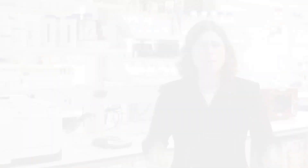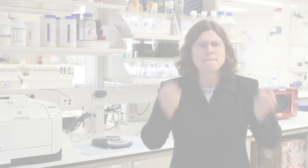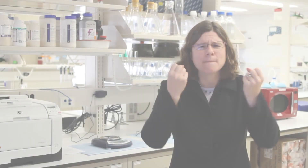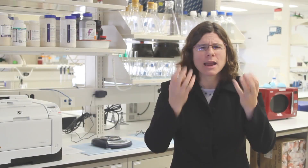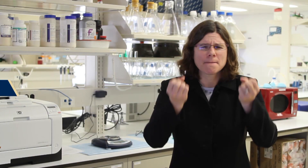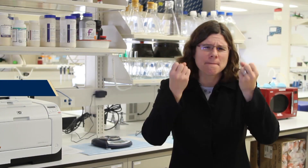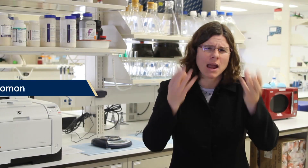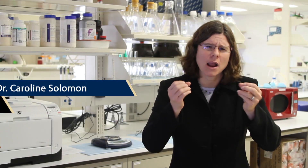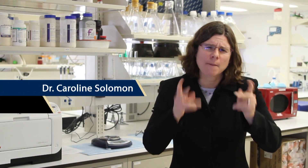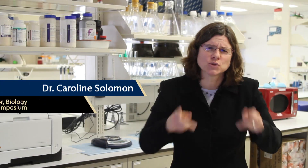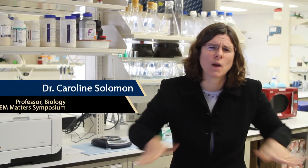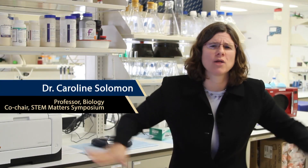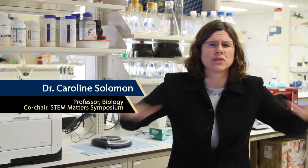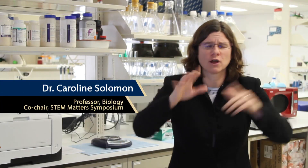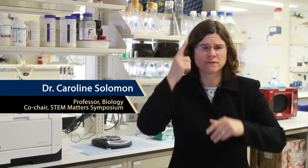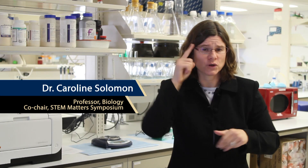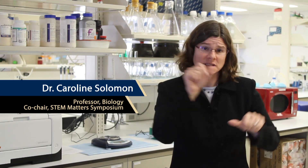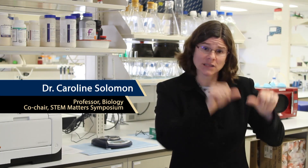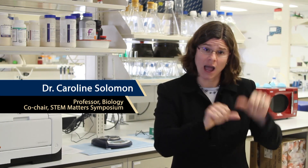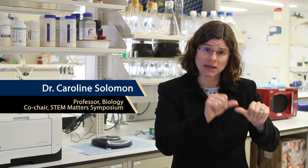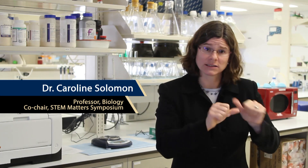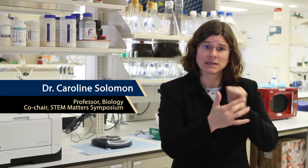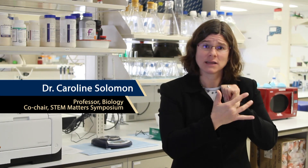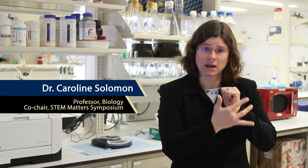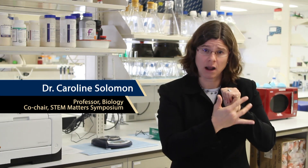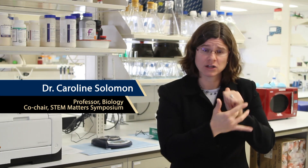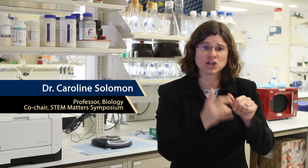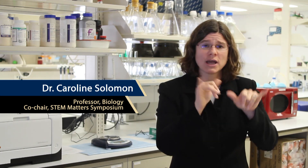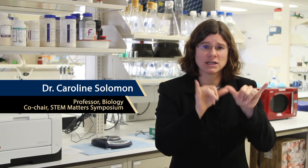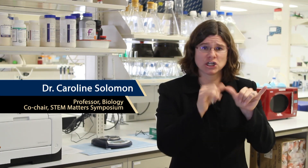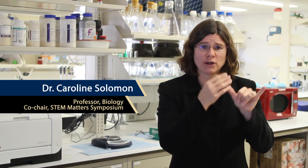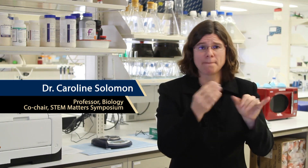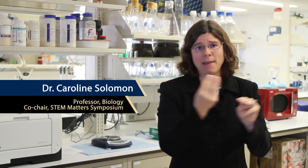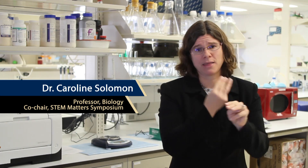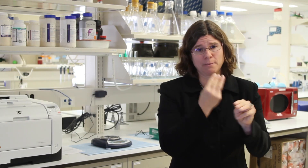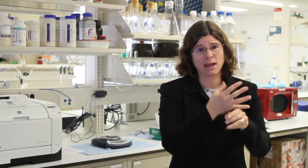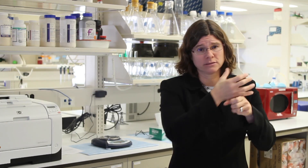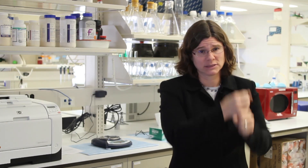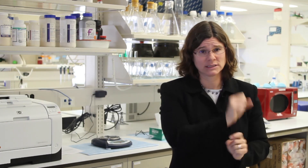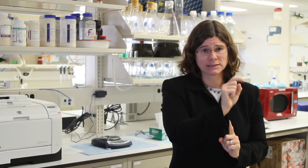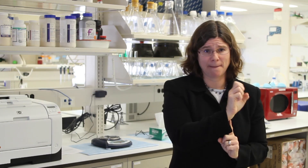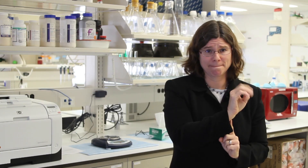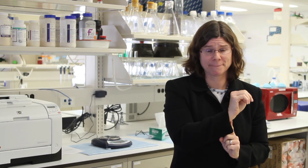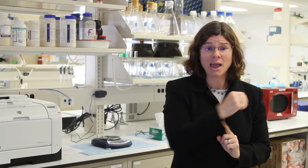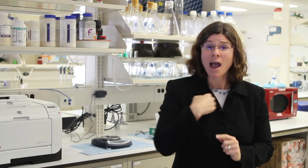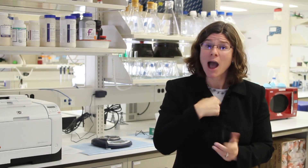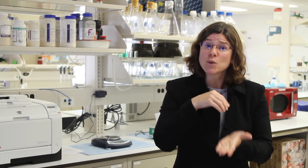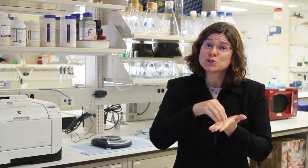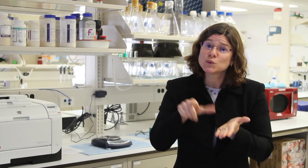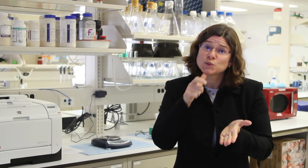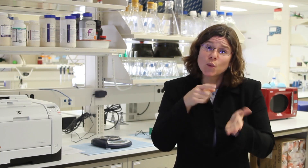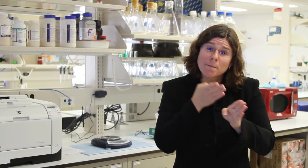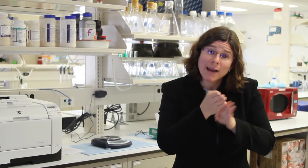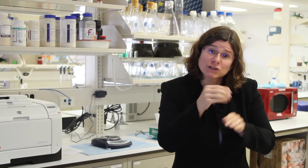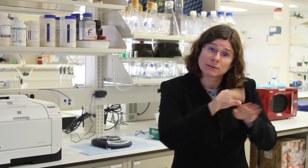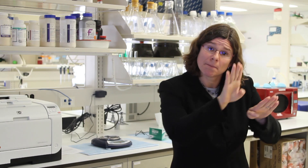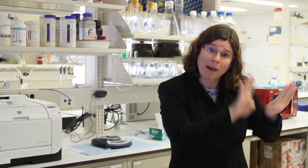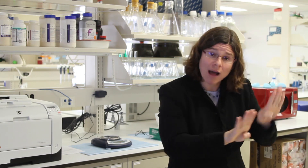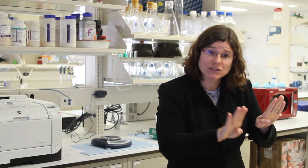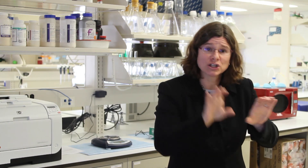There are many, many opportunities out there for science, technology, engineering, and mathematics, also known as STEM. Our students who major in